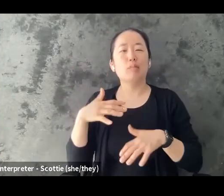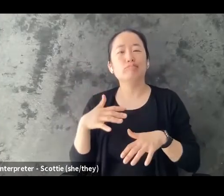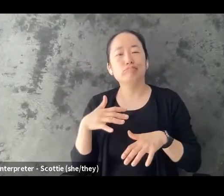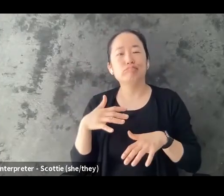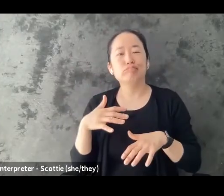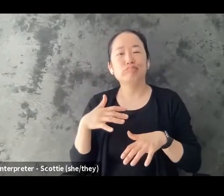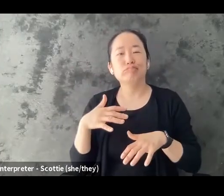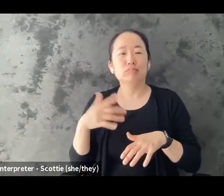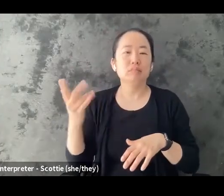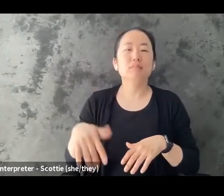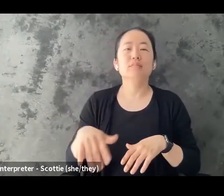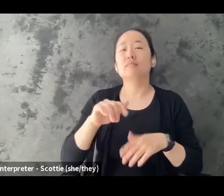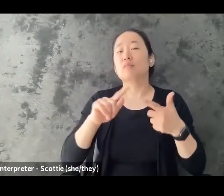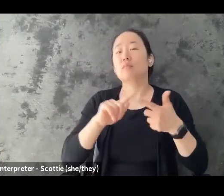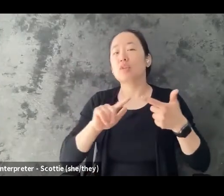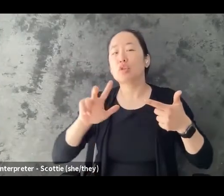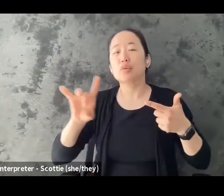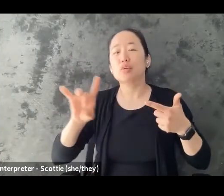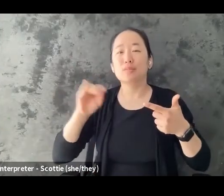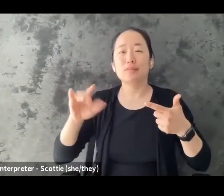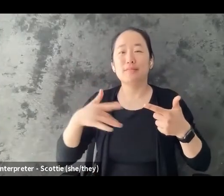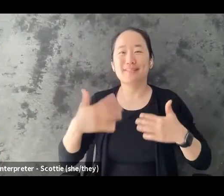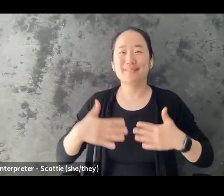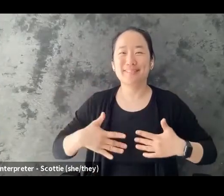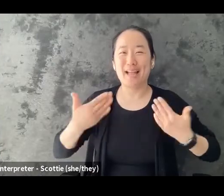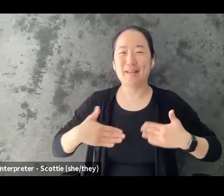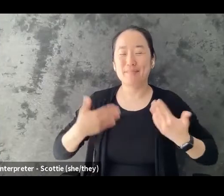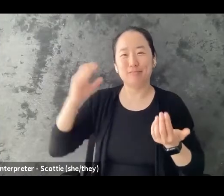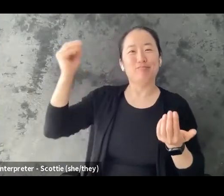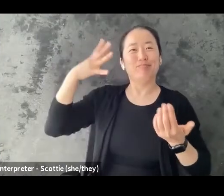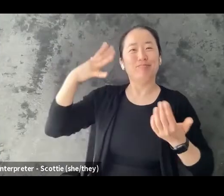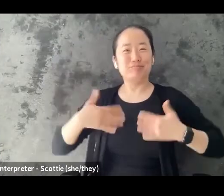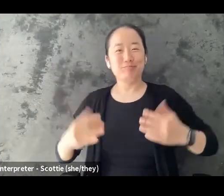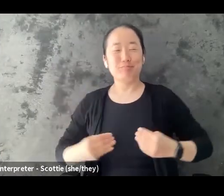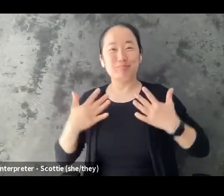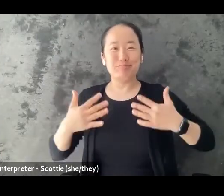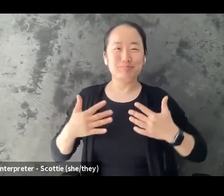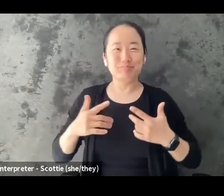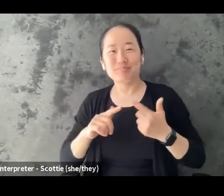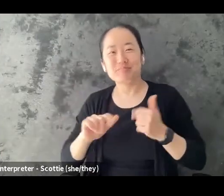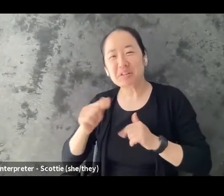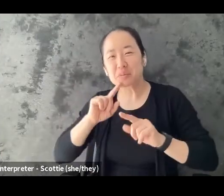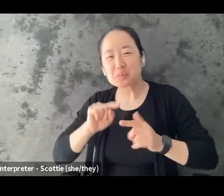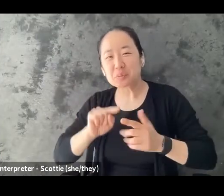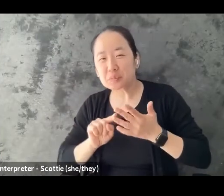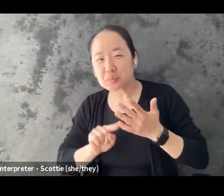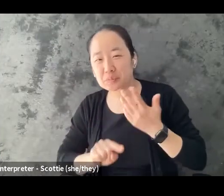Another 38% are sunshine. We have some other responses to that as well. I think I identify with sunshine